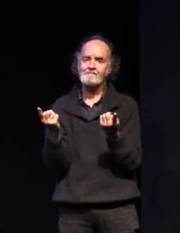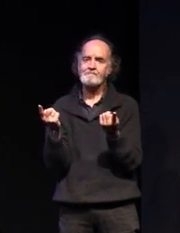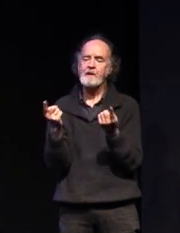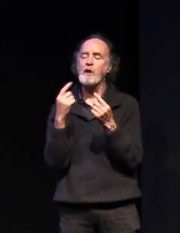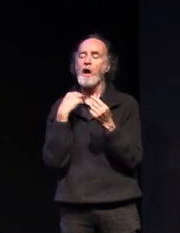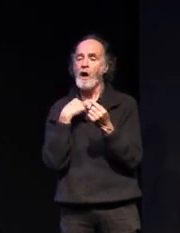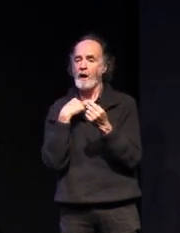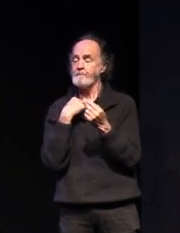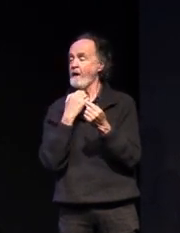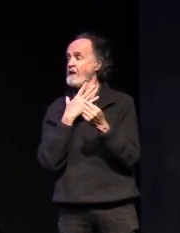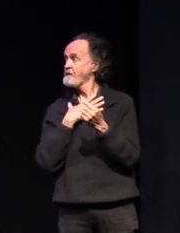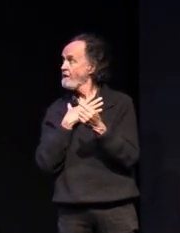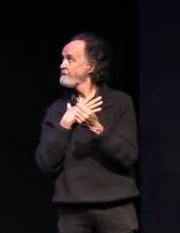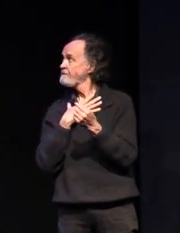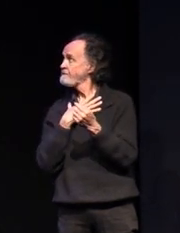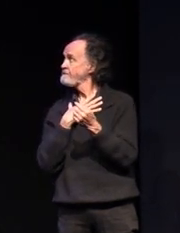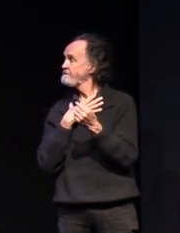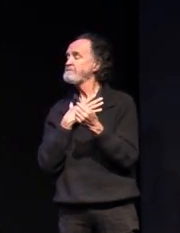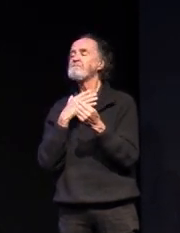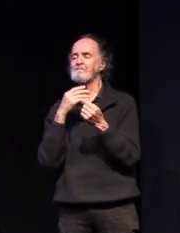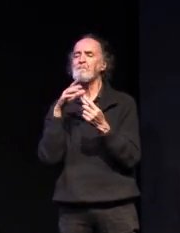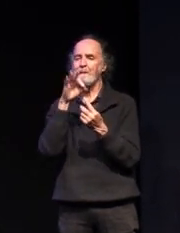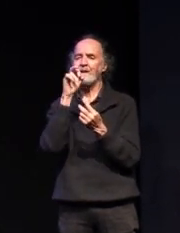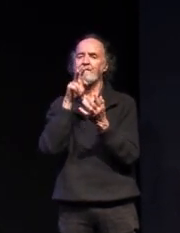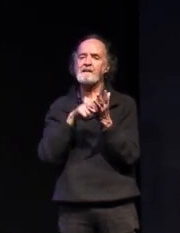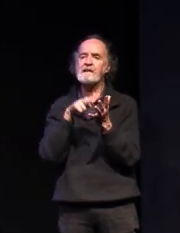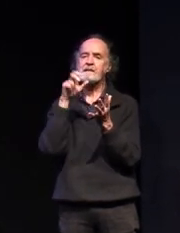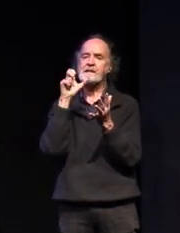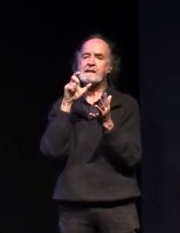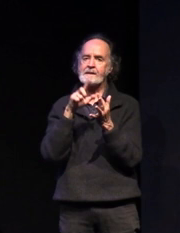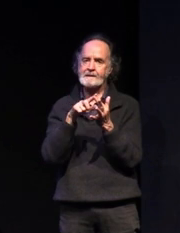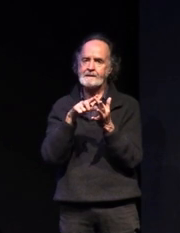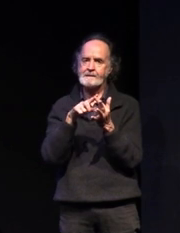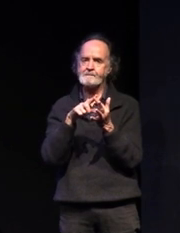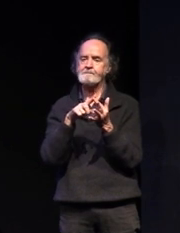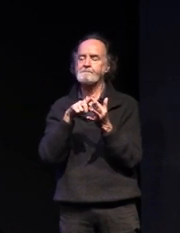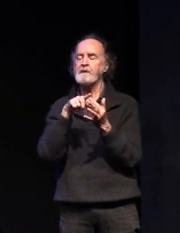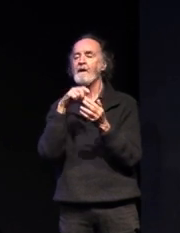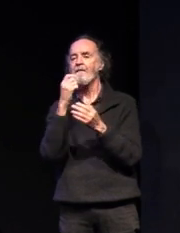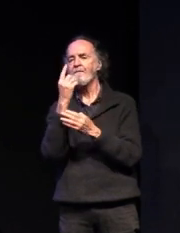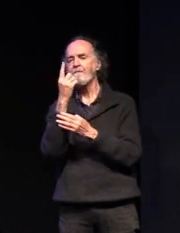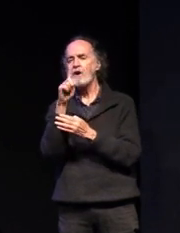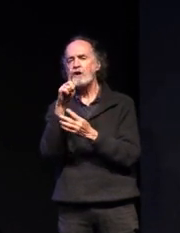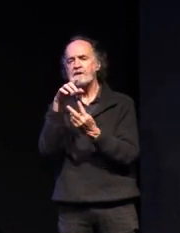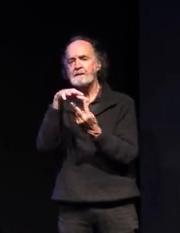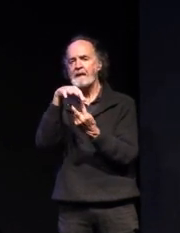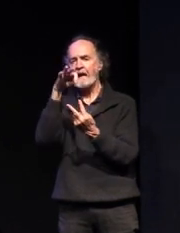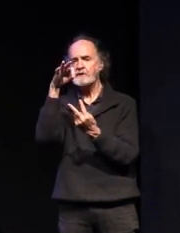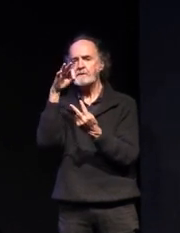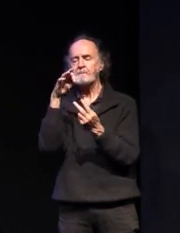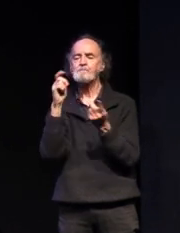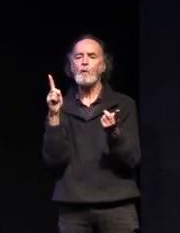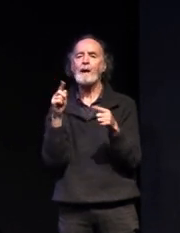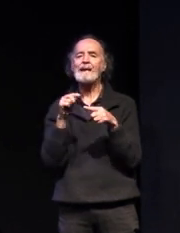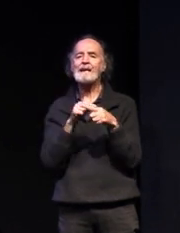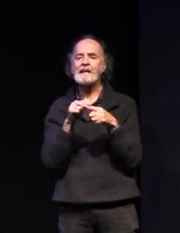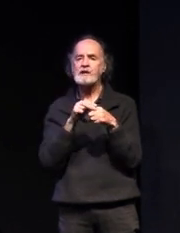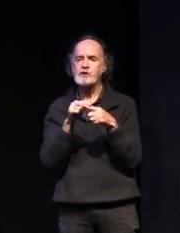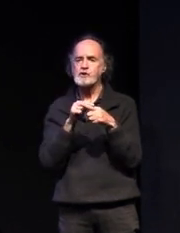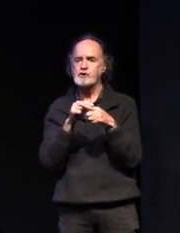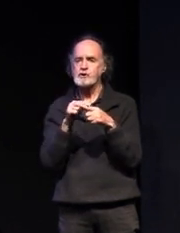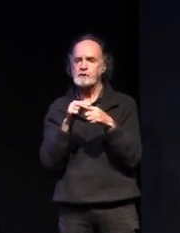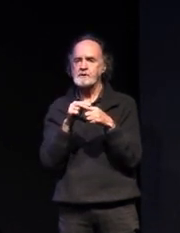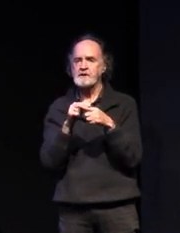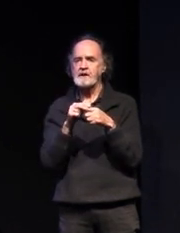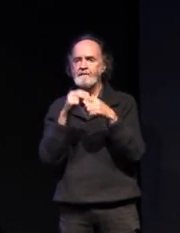selected to run with a vce program for next year the first selection i'm doing is based on english and if i